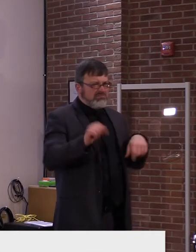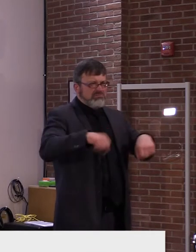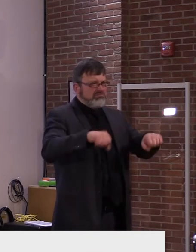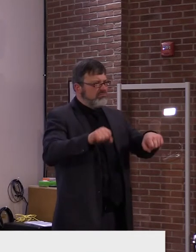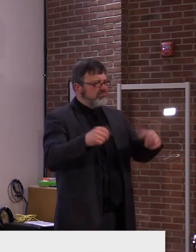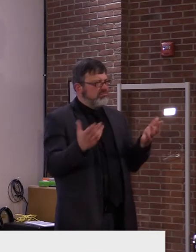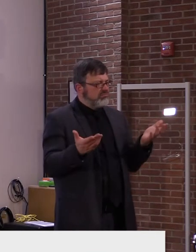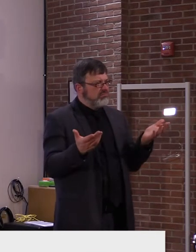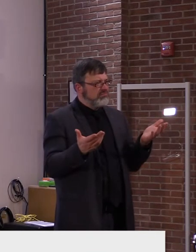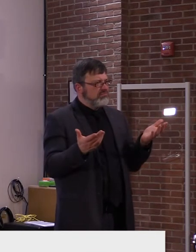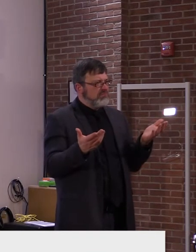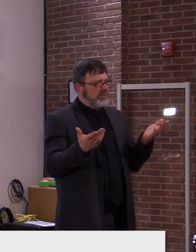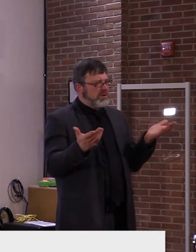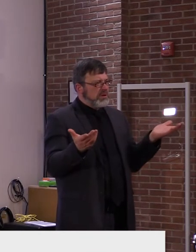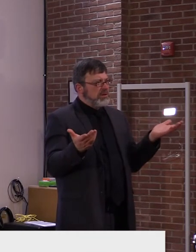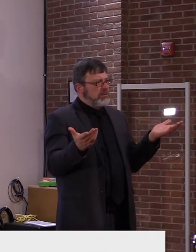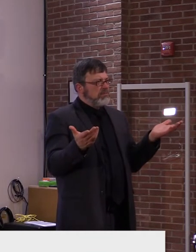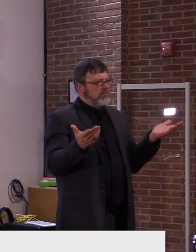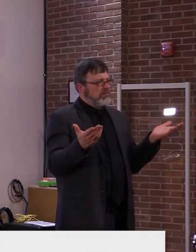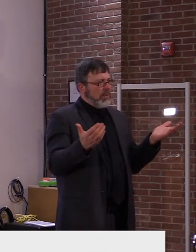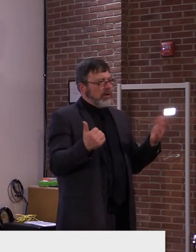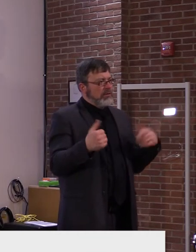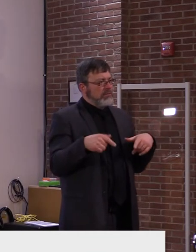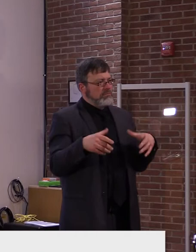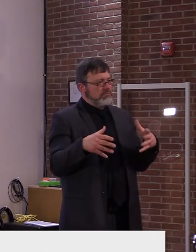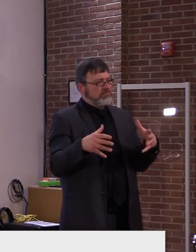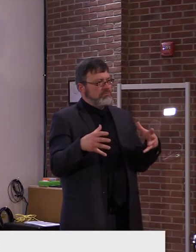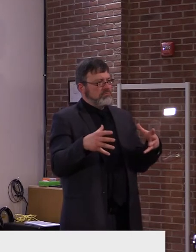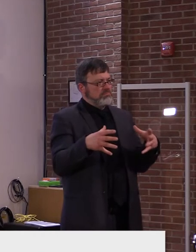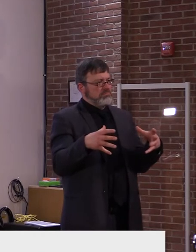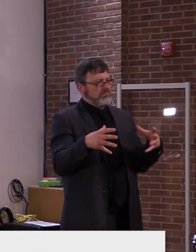not, you know, we have also, um,